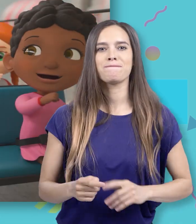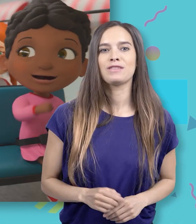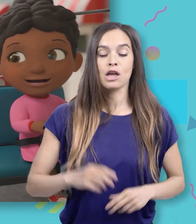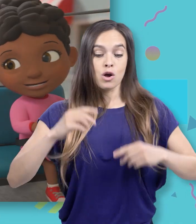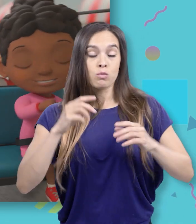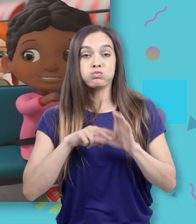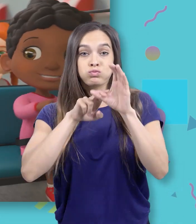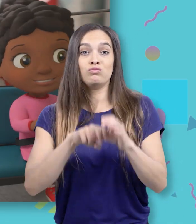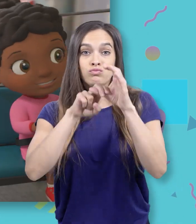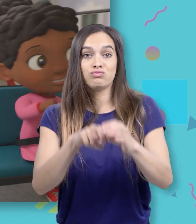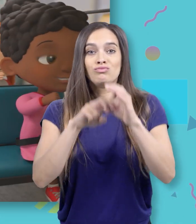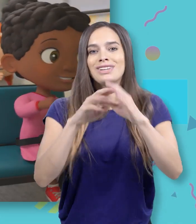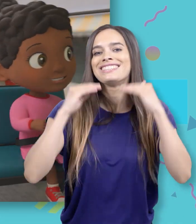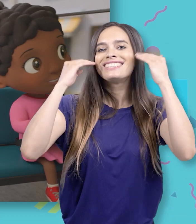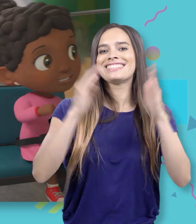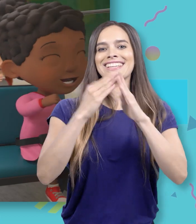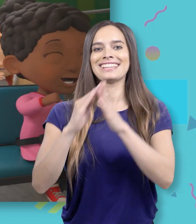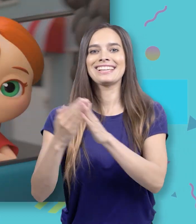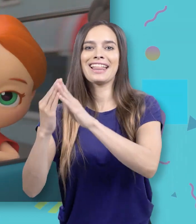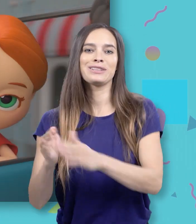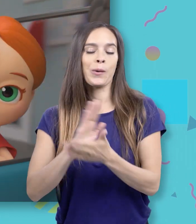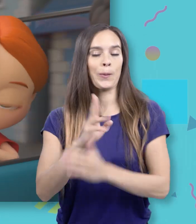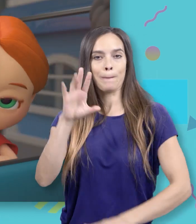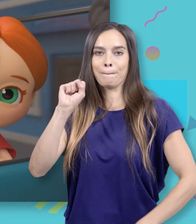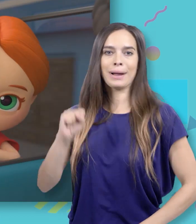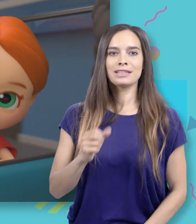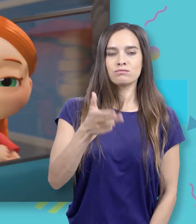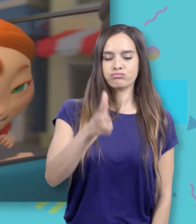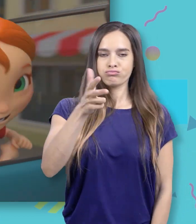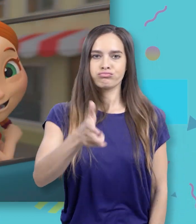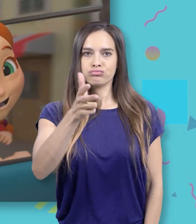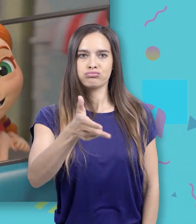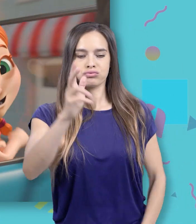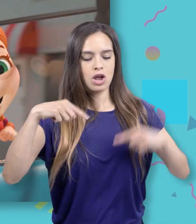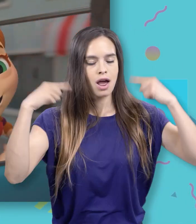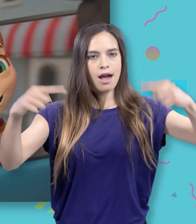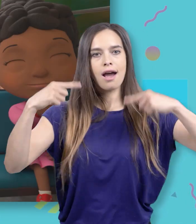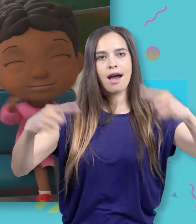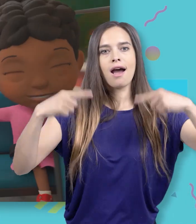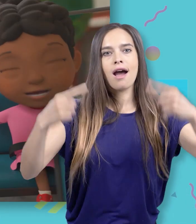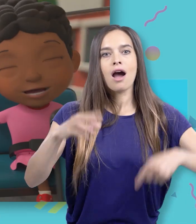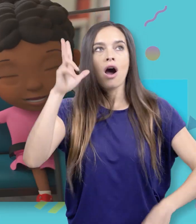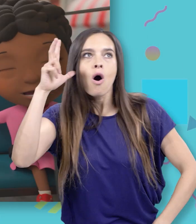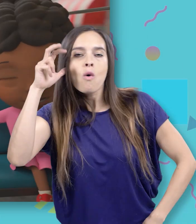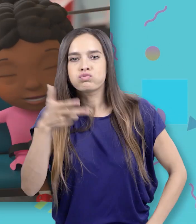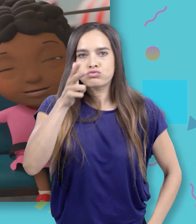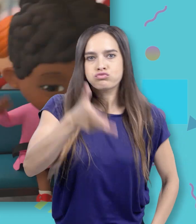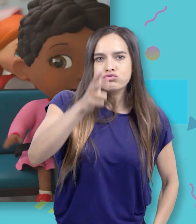riding, smiling Through the town On the school bus The wheels turning round Hear the vroom, vroom, vroom Hear